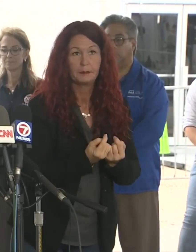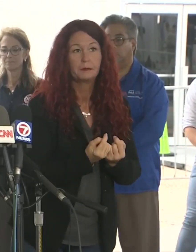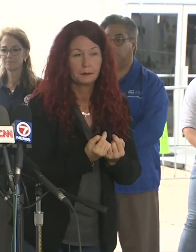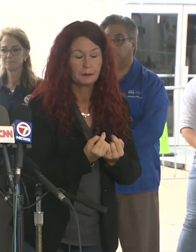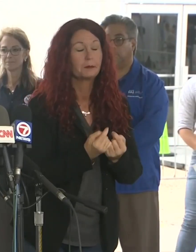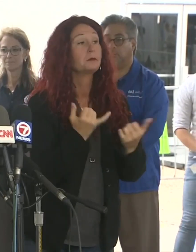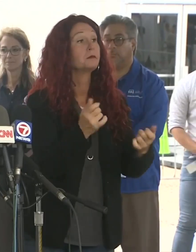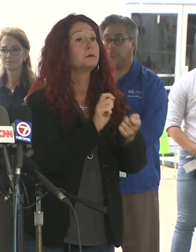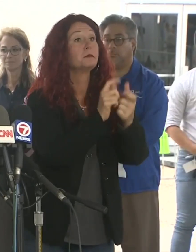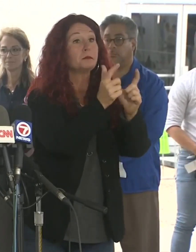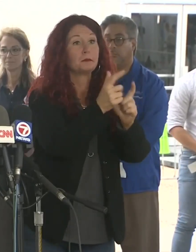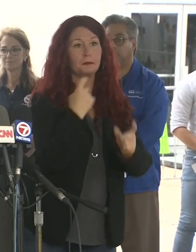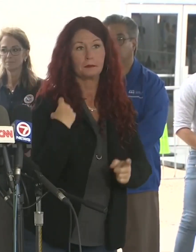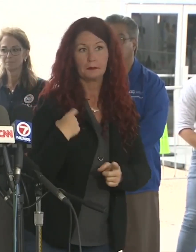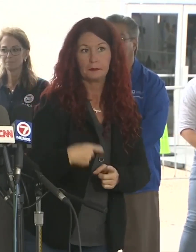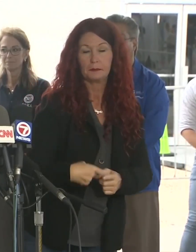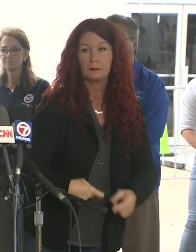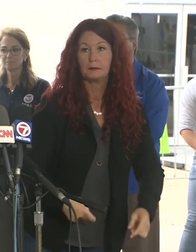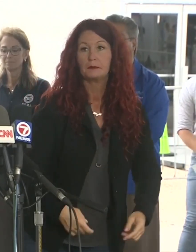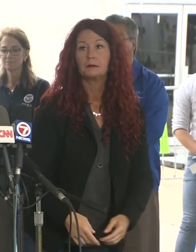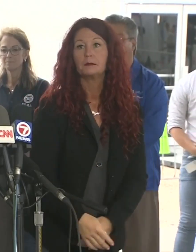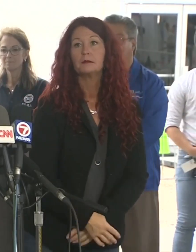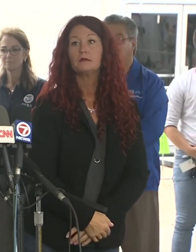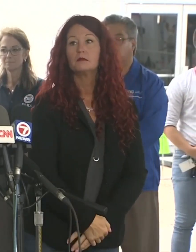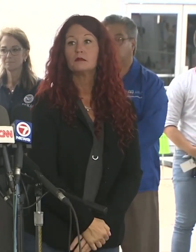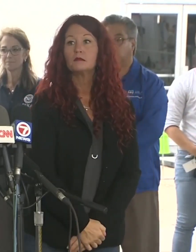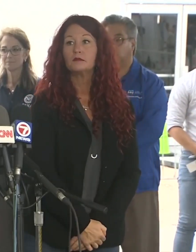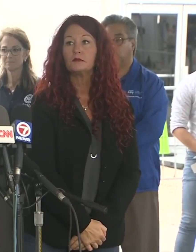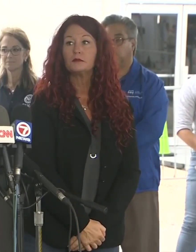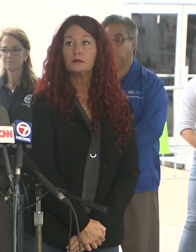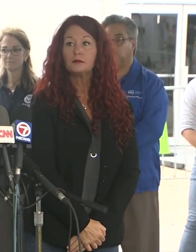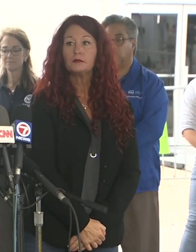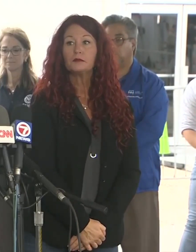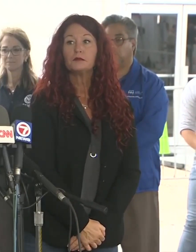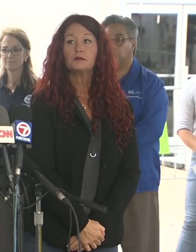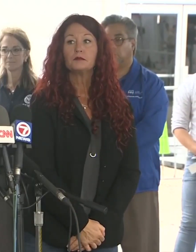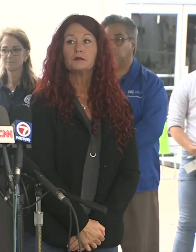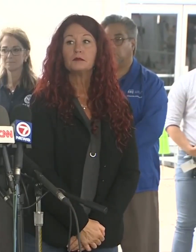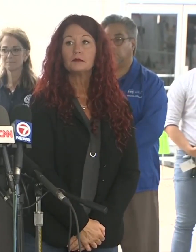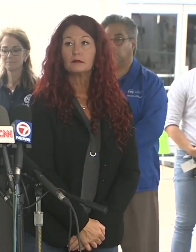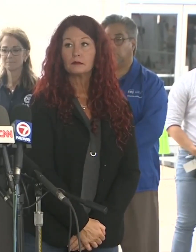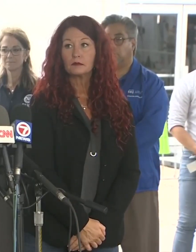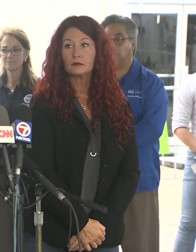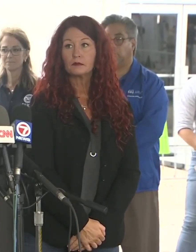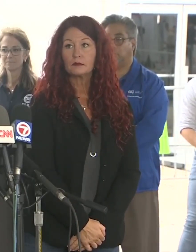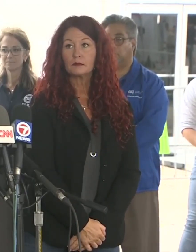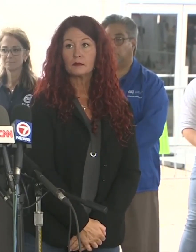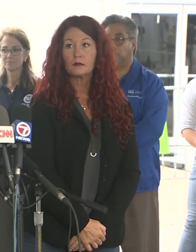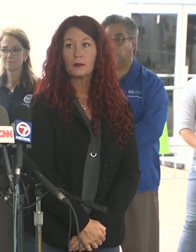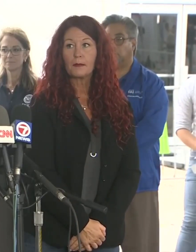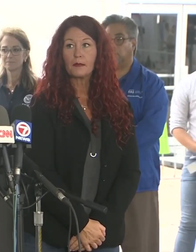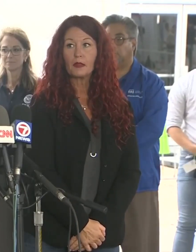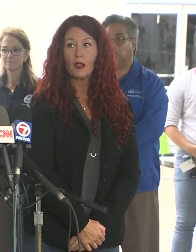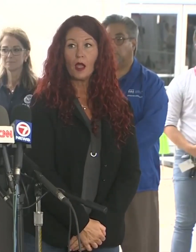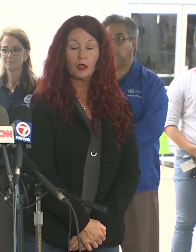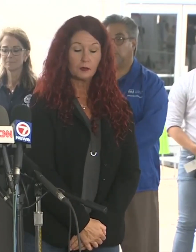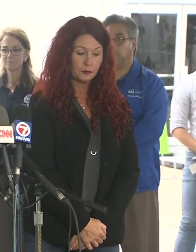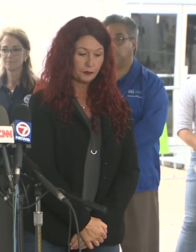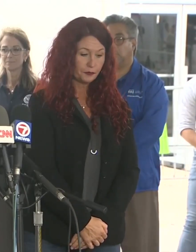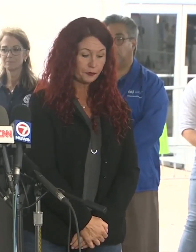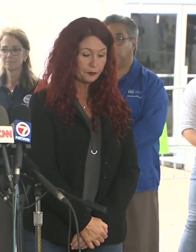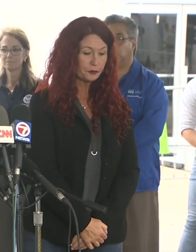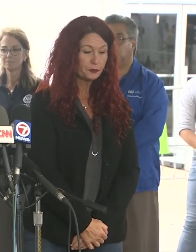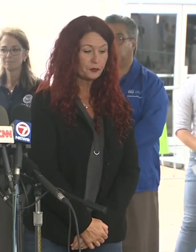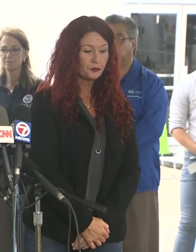The search and rescue continued their operation throughout the day except when they were in to